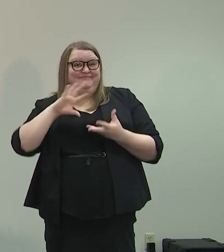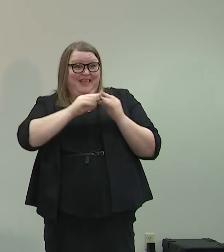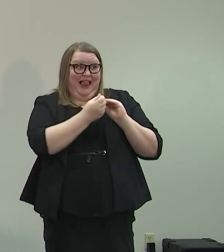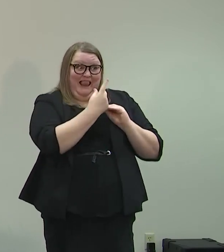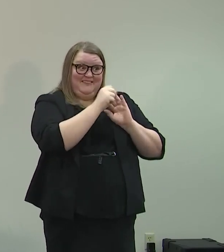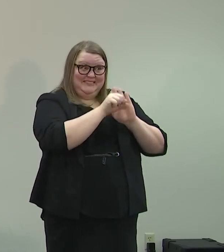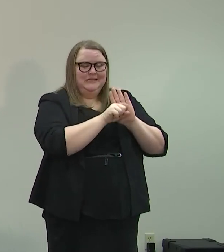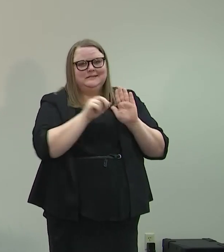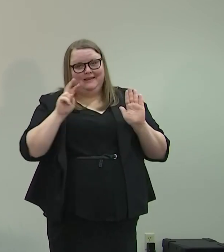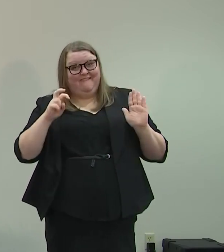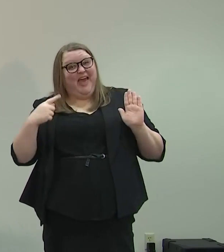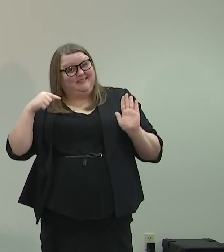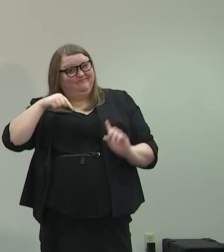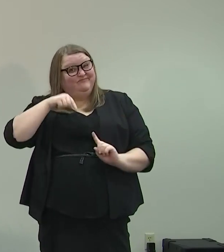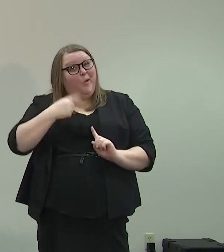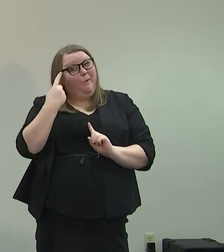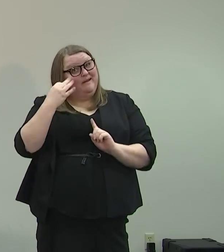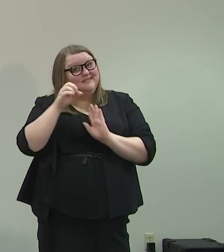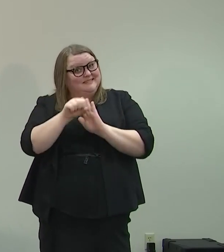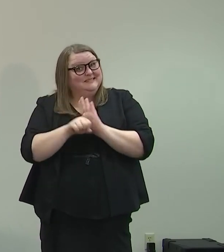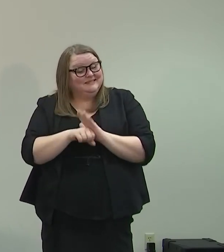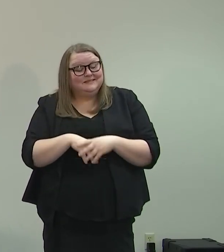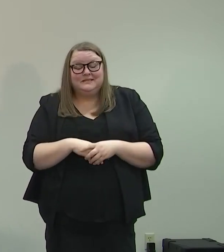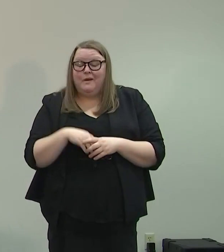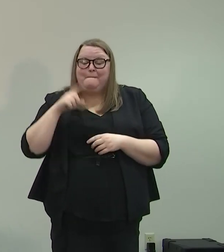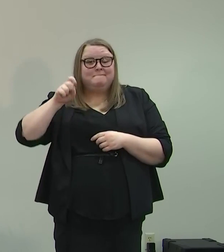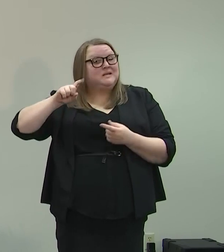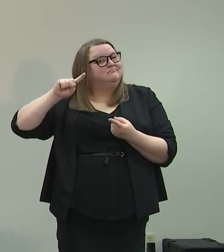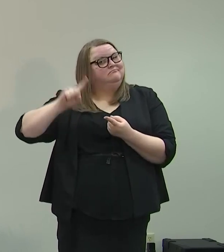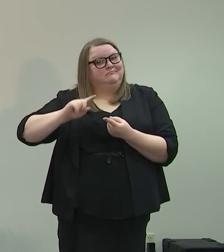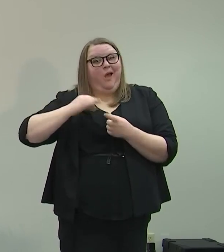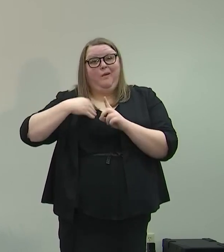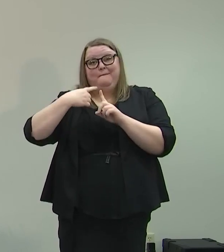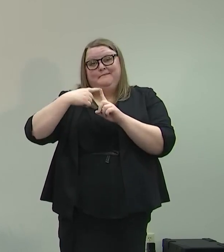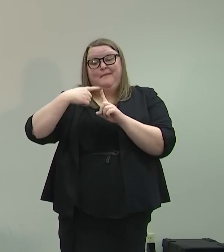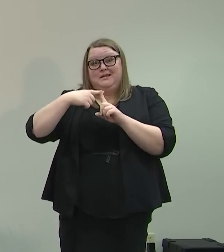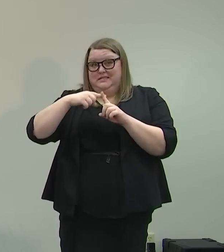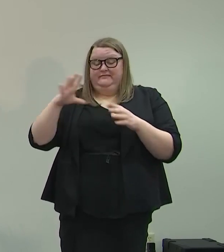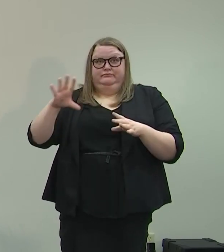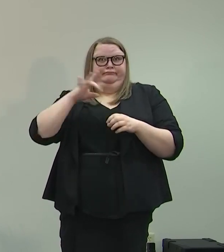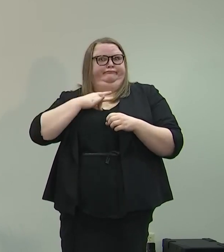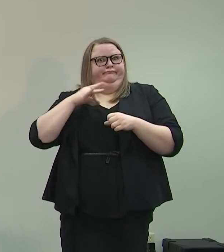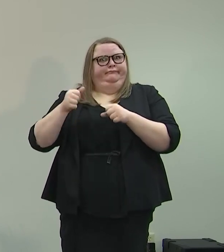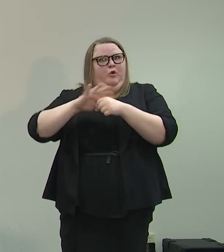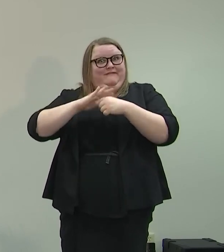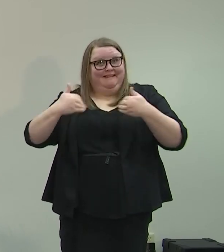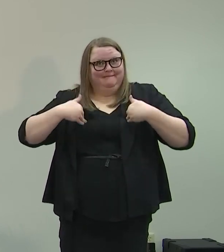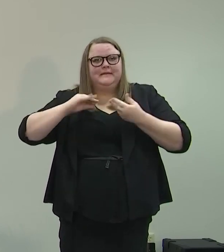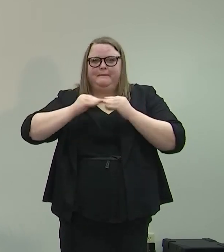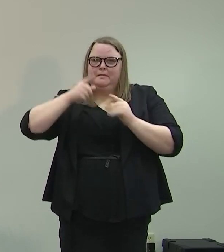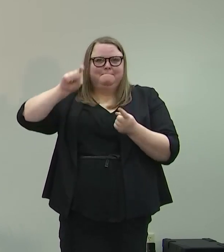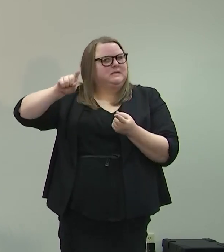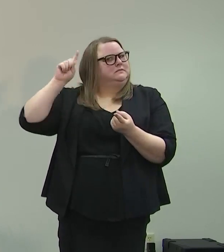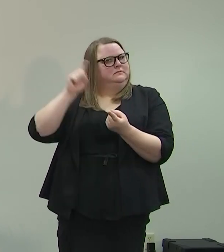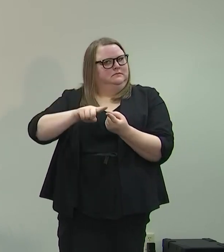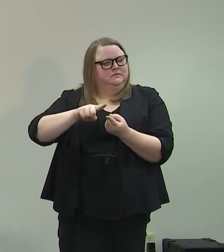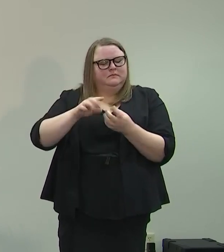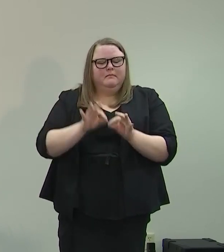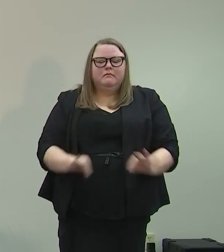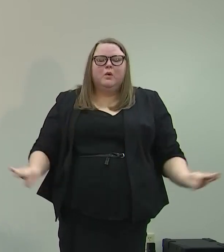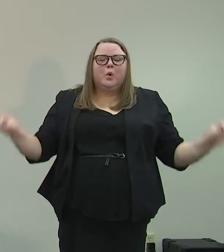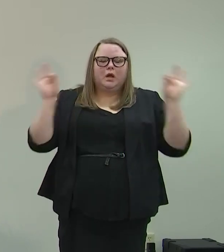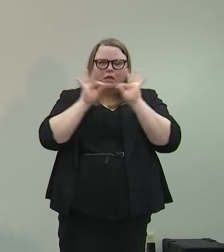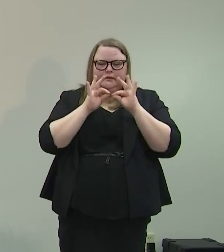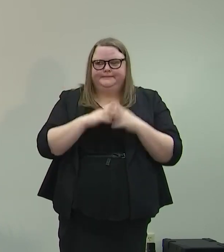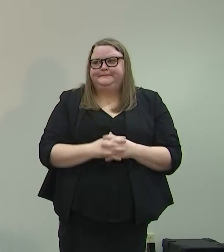We have to do better. We have to get that positivity number down, and we will continue to work to that regard. It's imperative that that number come